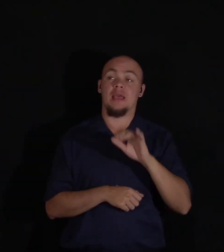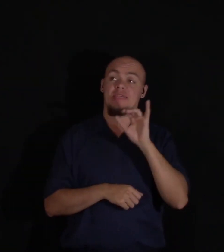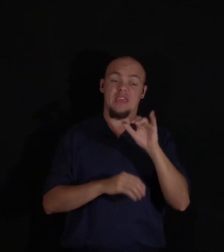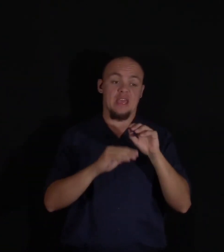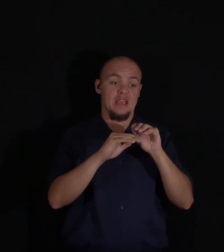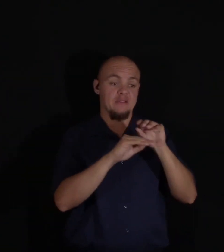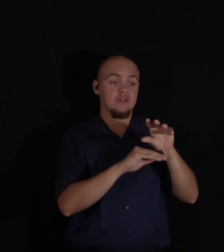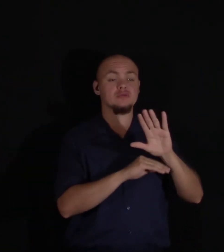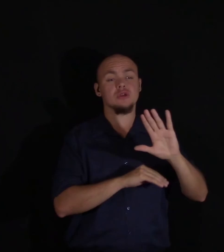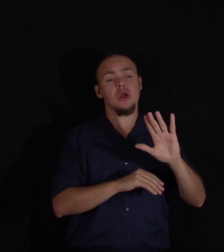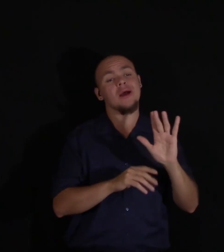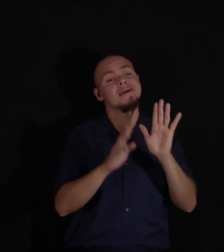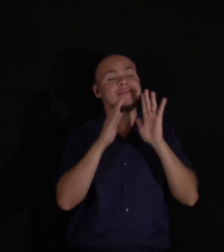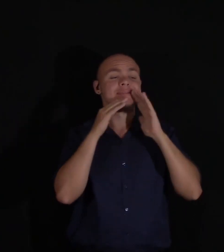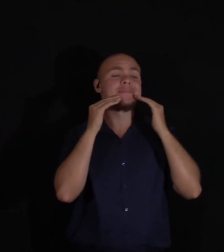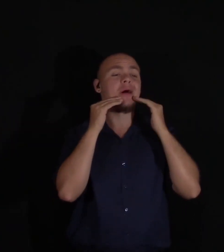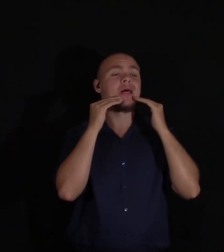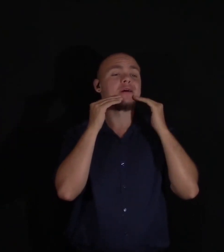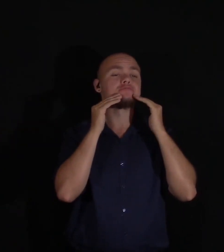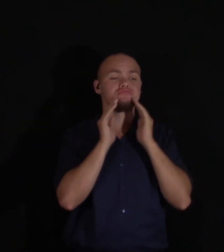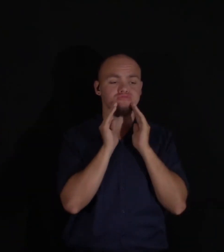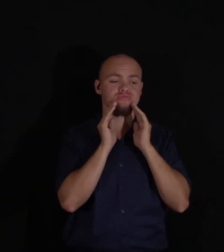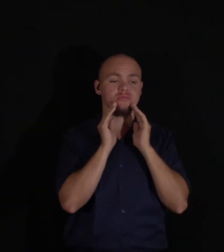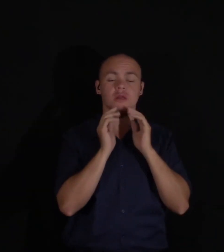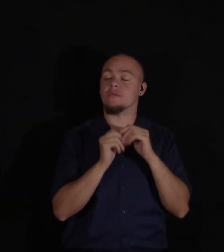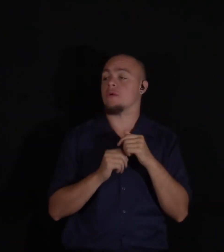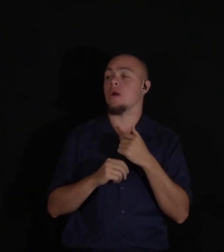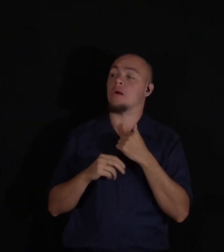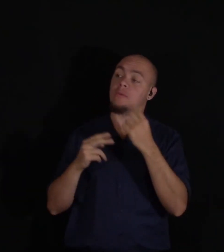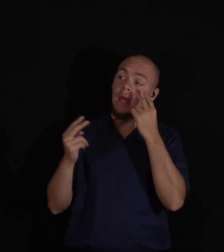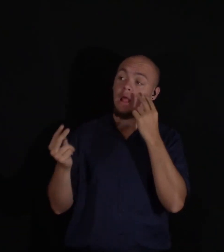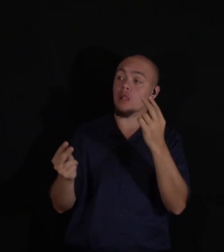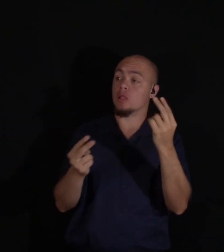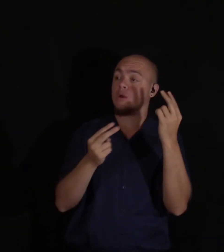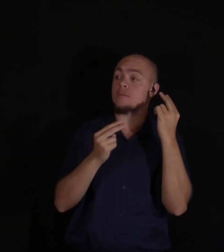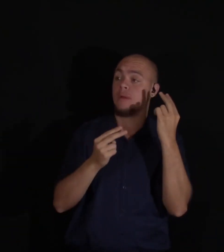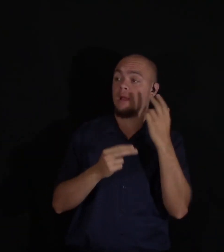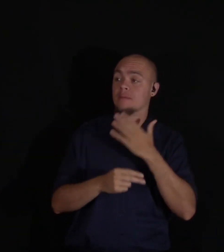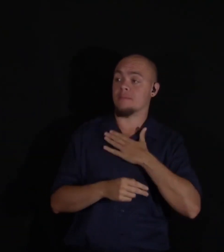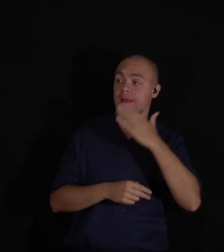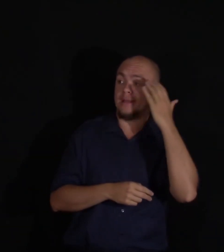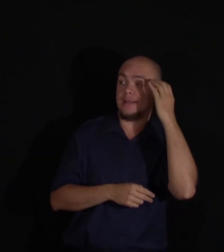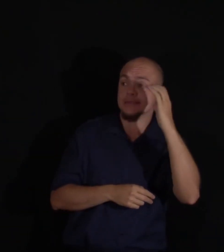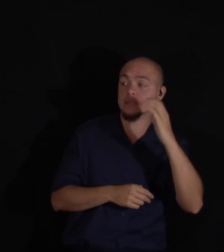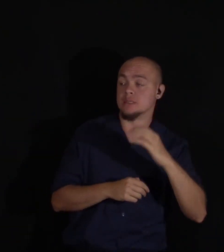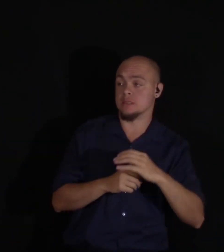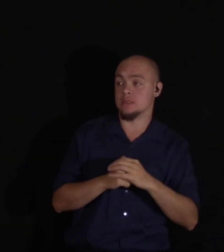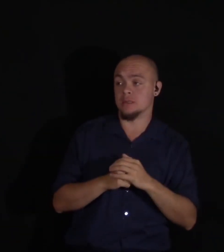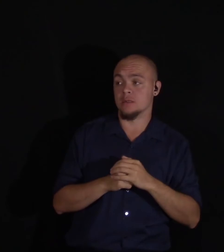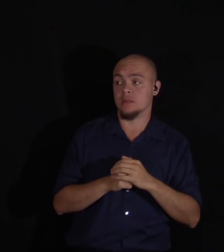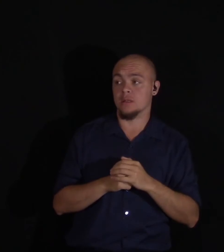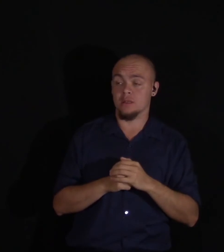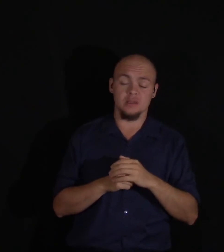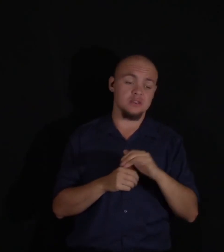dearest smile. When I reflect, my dear cousin, said she, on the miserable death of Justine Moritz,